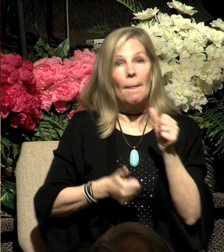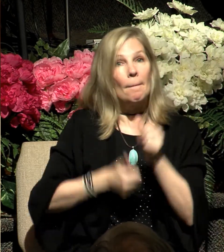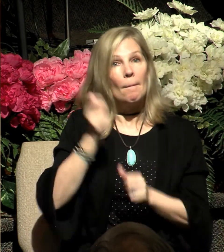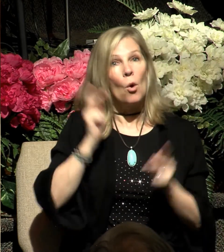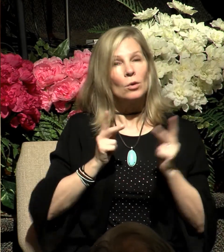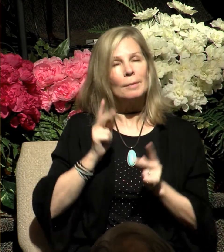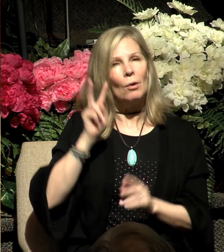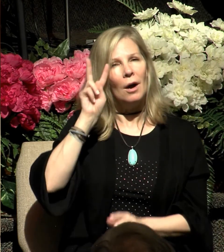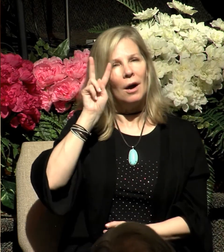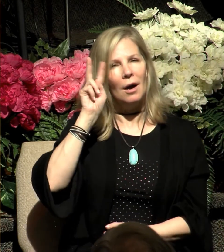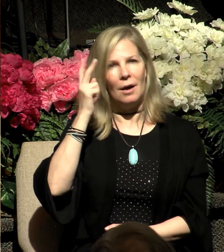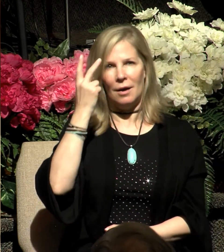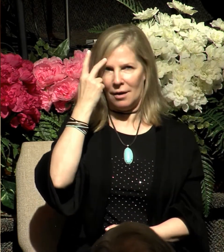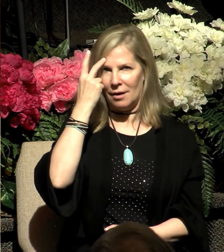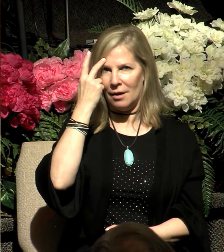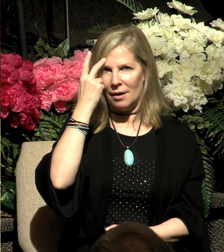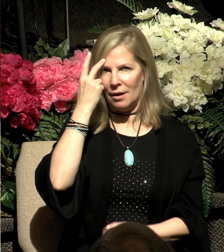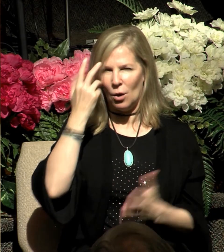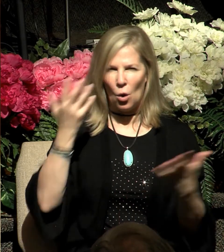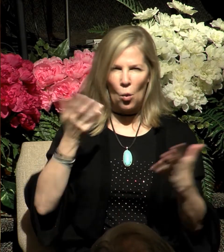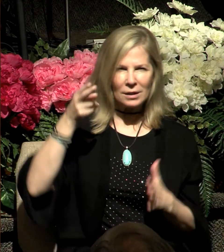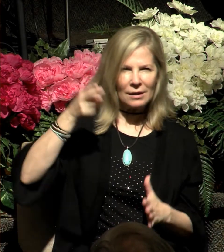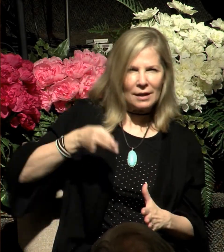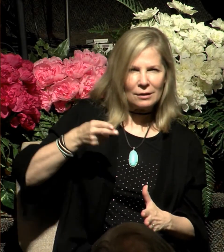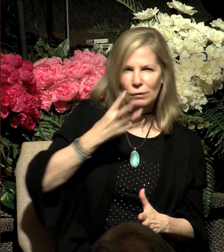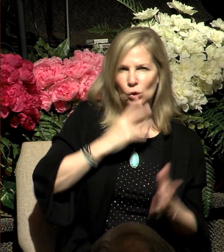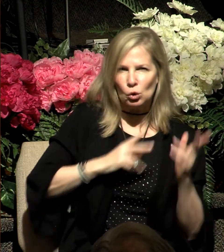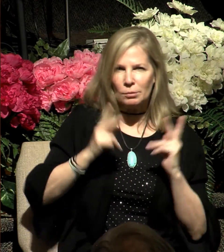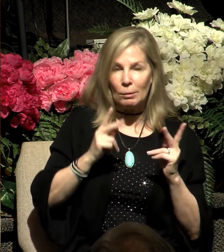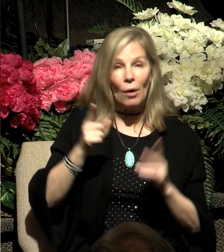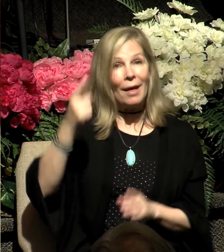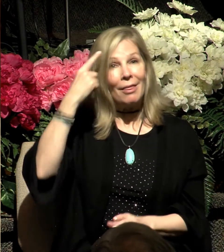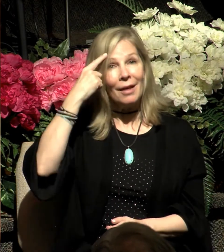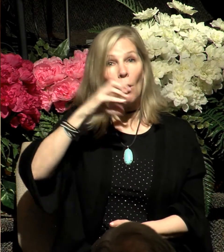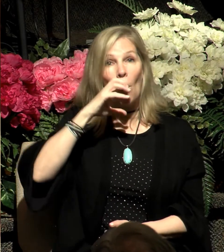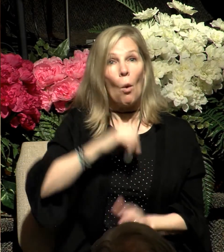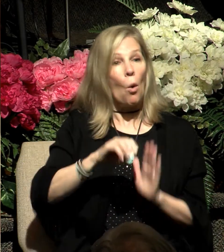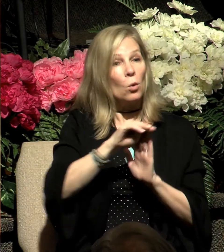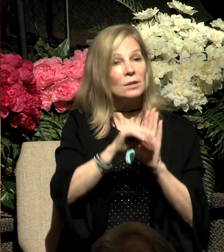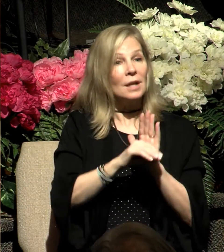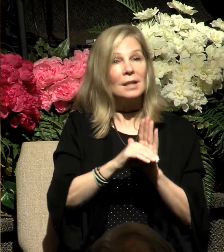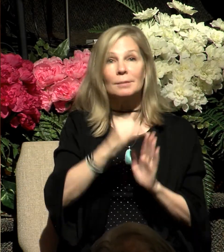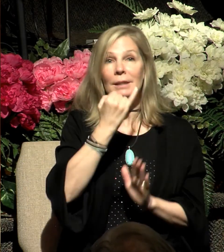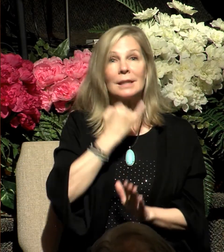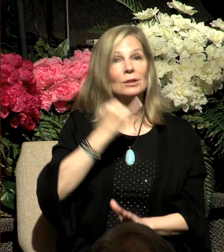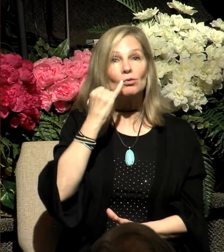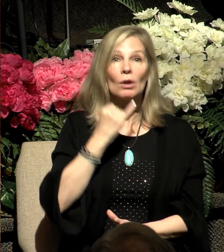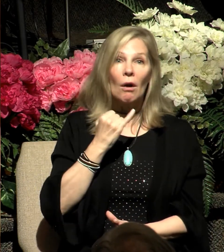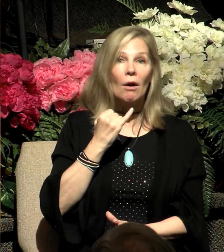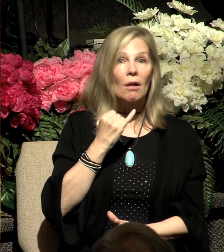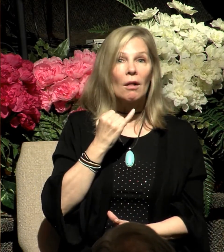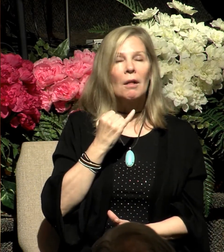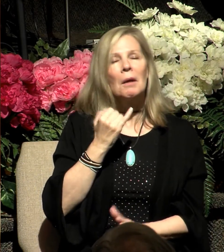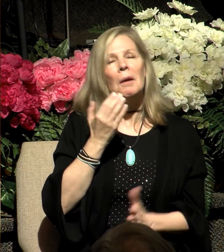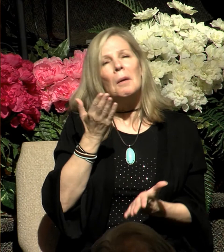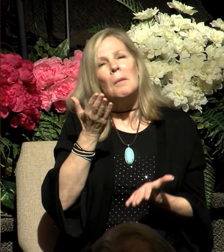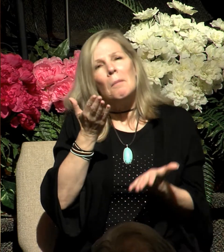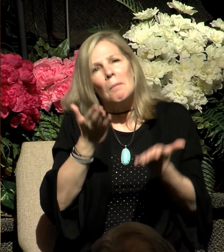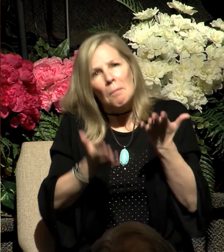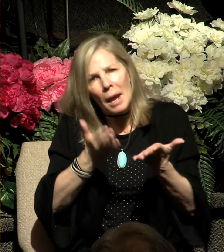misunderstanding when it comes to the history of the Jewish people. They think that Old Testament Israel was at times maybe a little naughty,